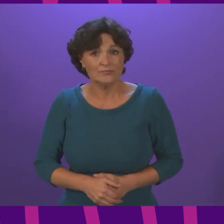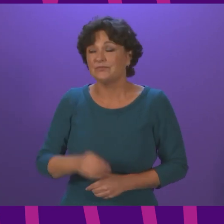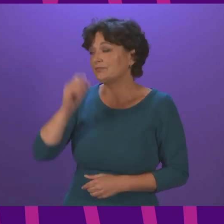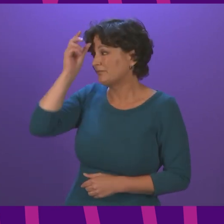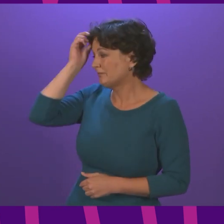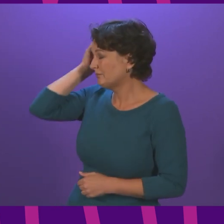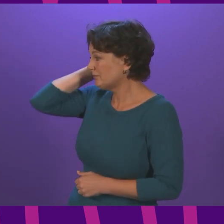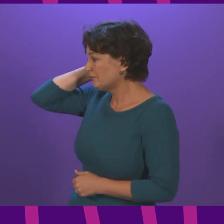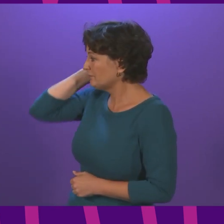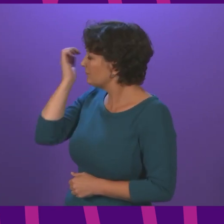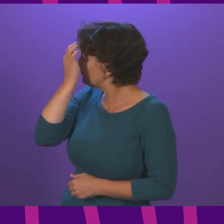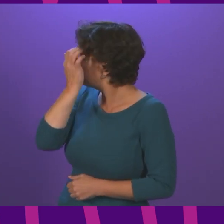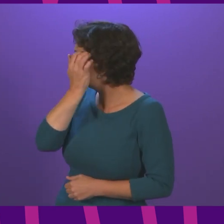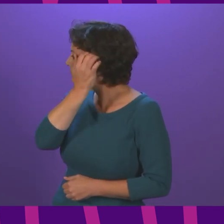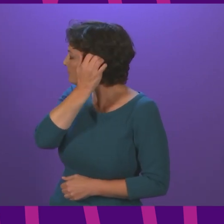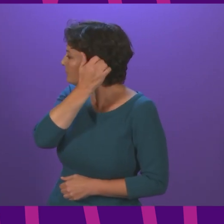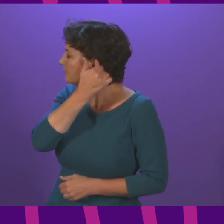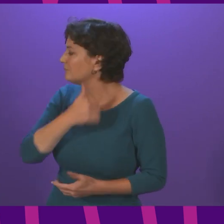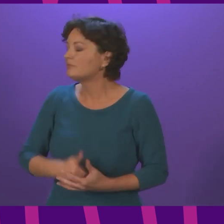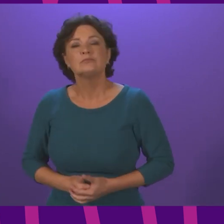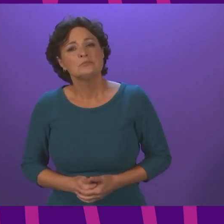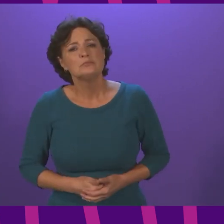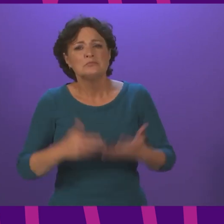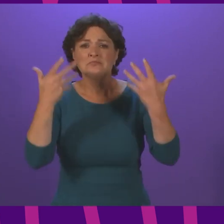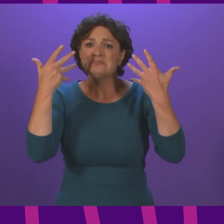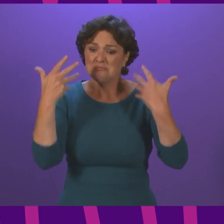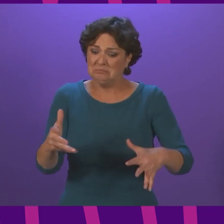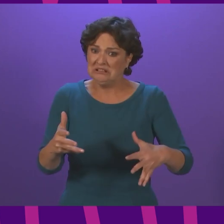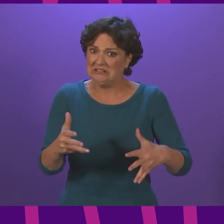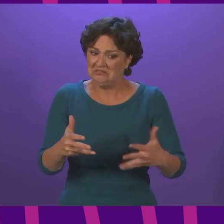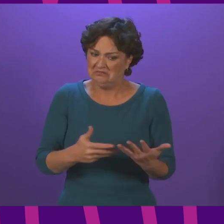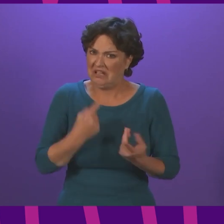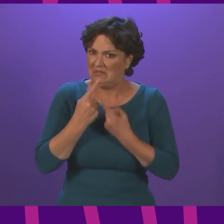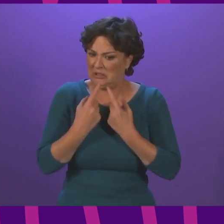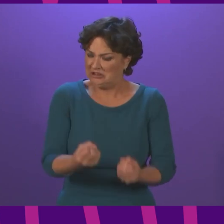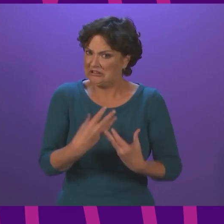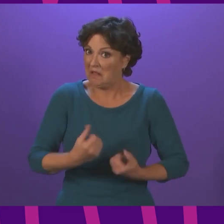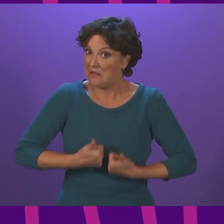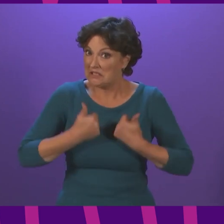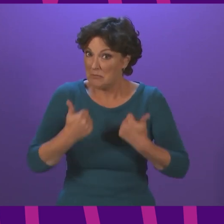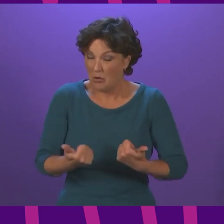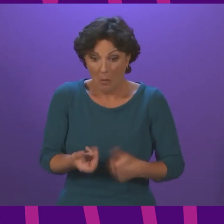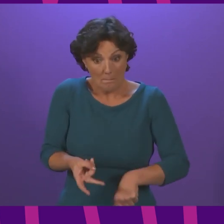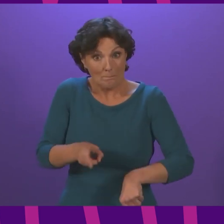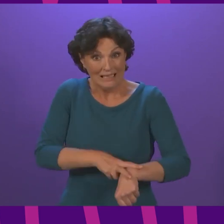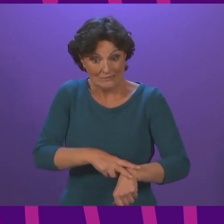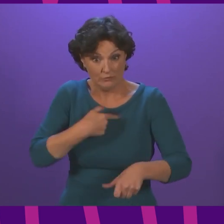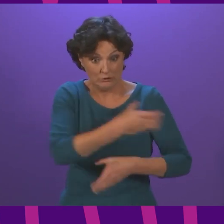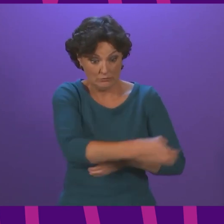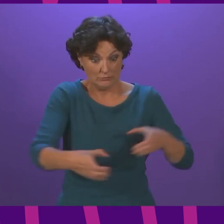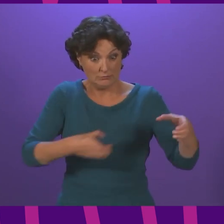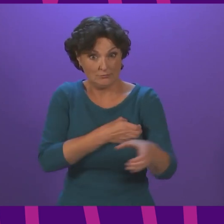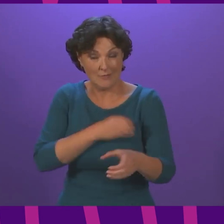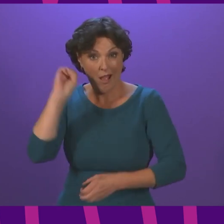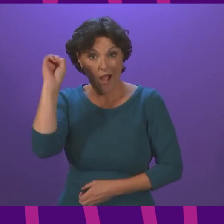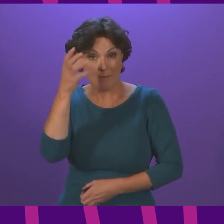Coffey Thank you presiding officer with reports this morning that police officers are now routinely filling in for ambulance crews by transporting